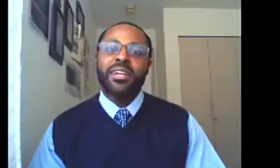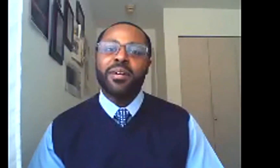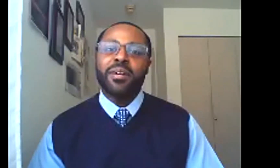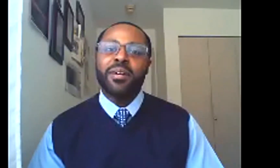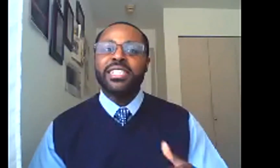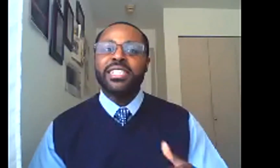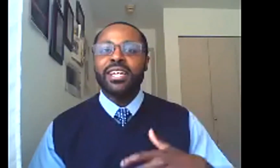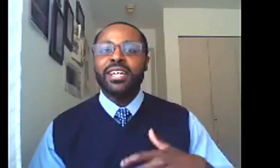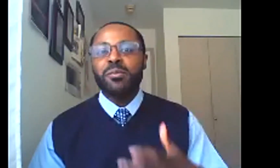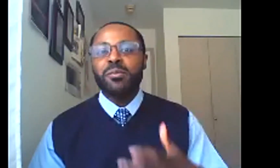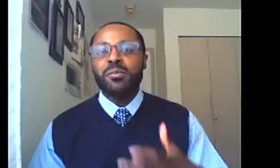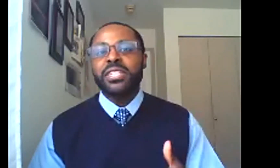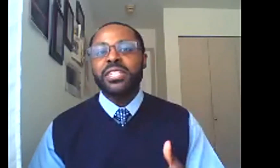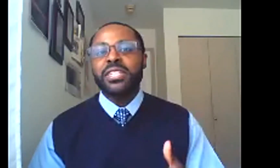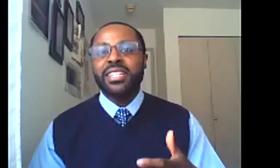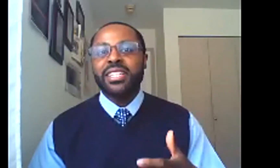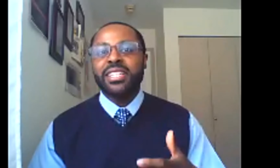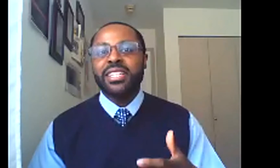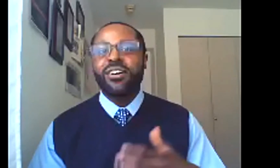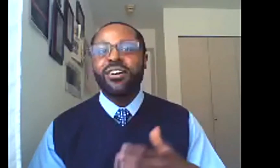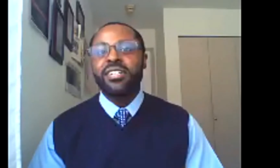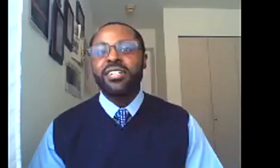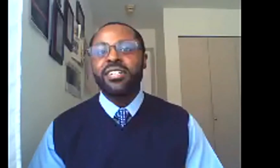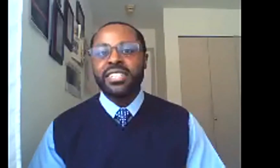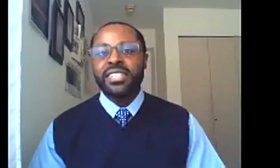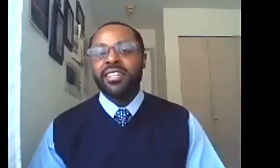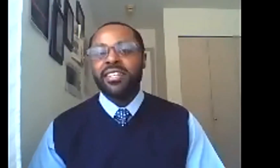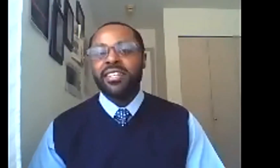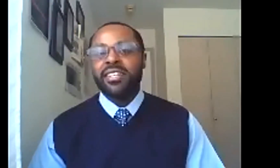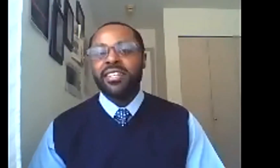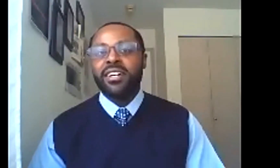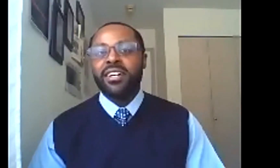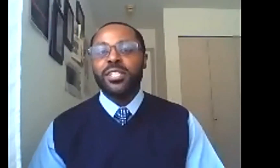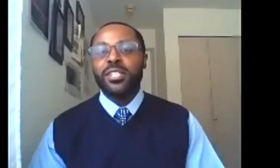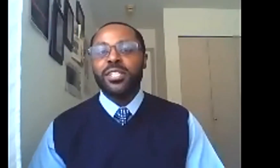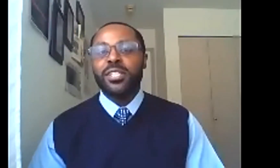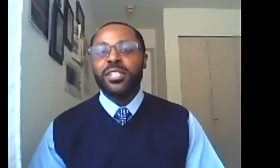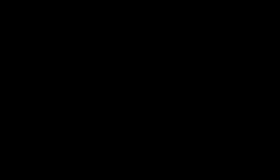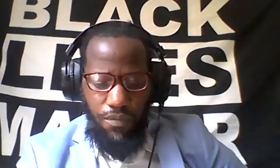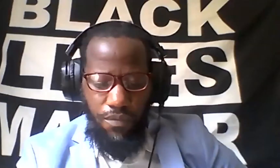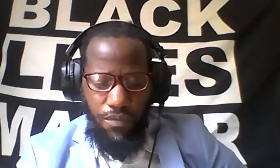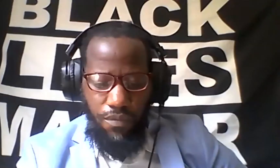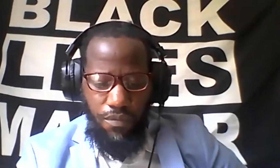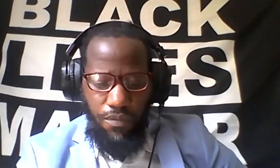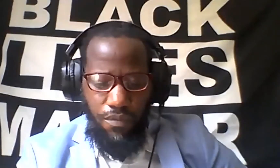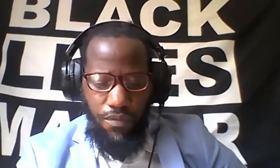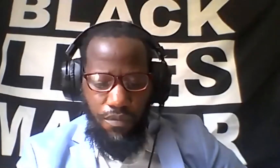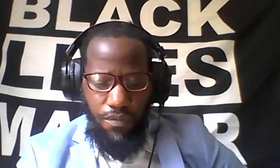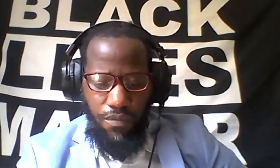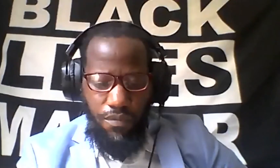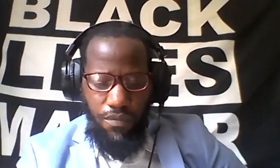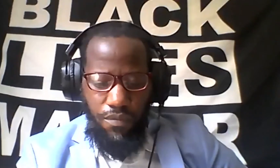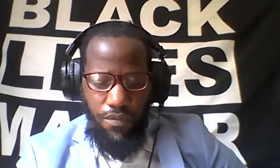system, uh, we see disproportionately harsh sentences, uh, disproportionate negative